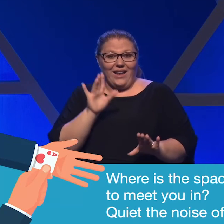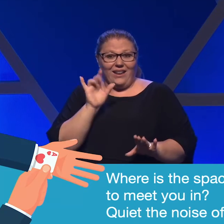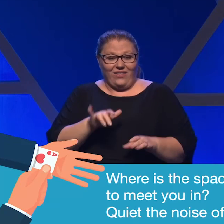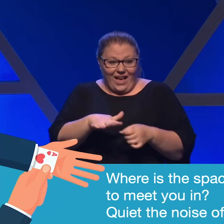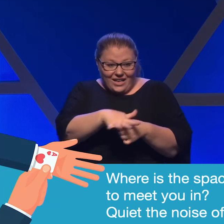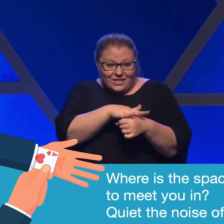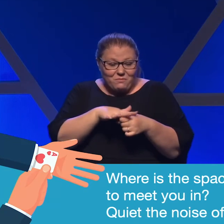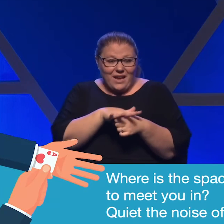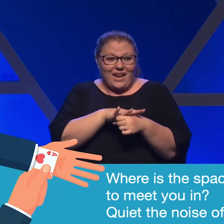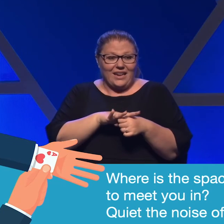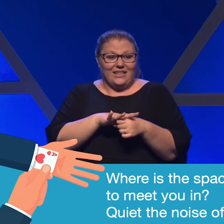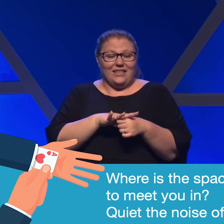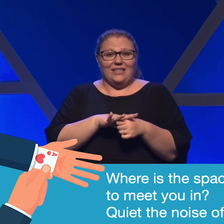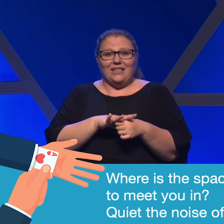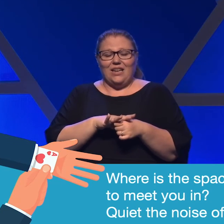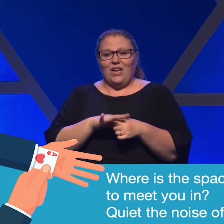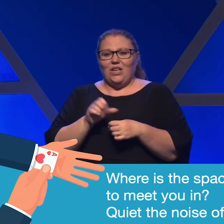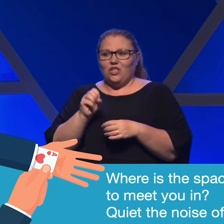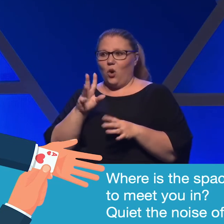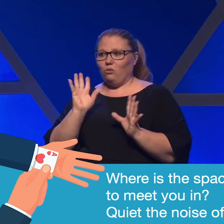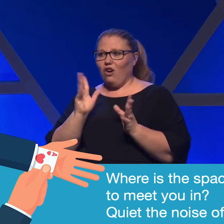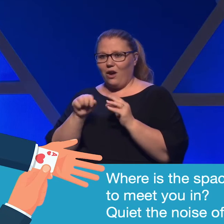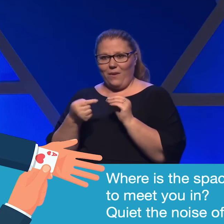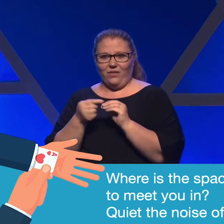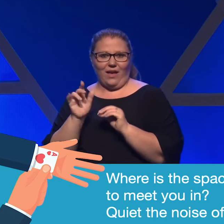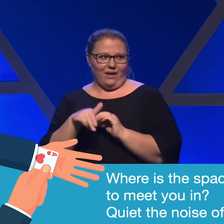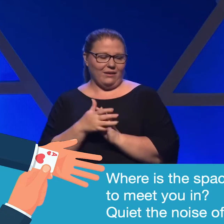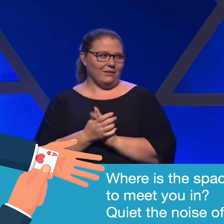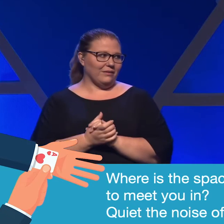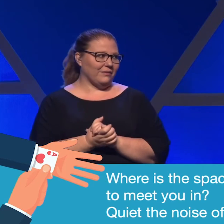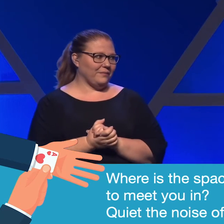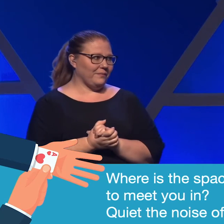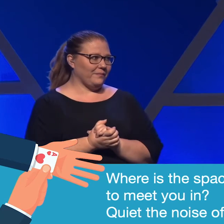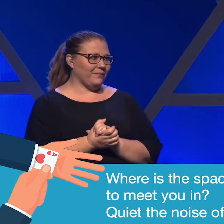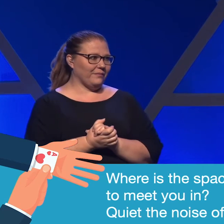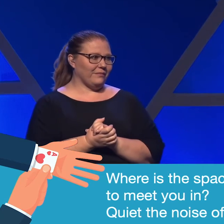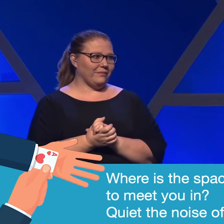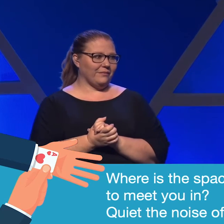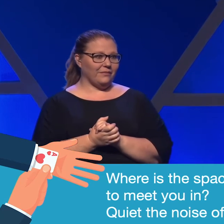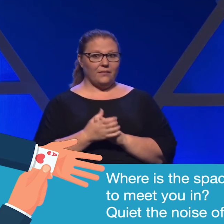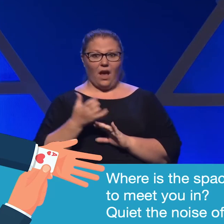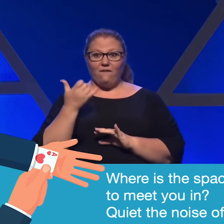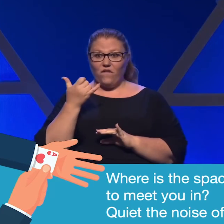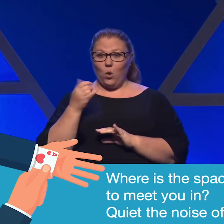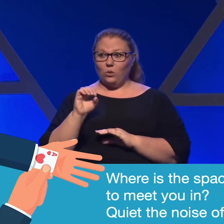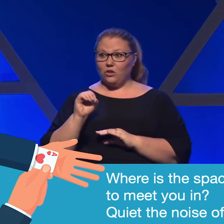eyes, of our ears. So talking about that, let's turn off our phones.